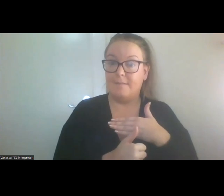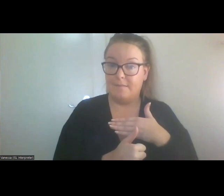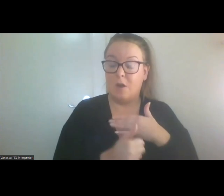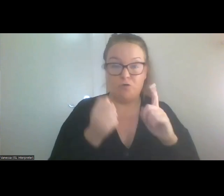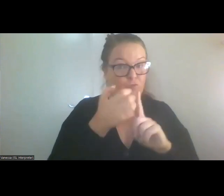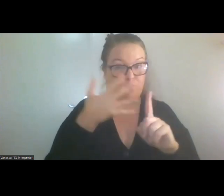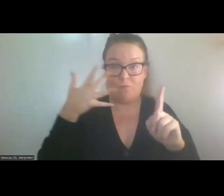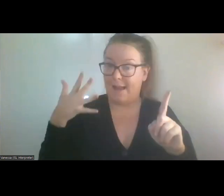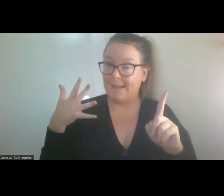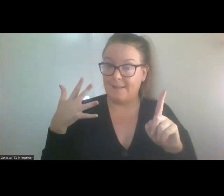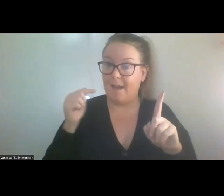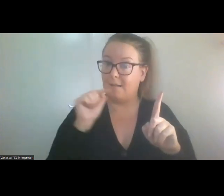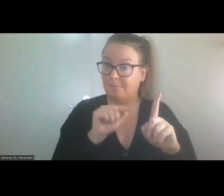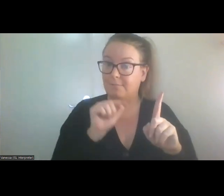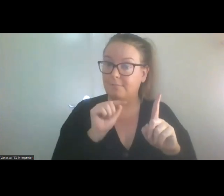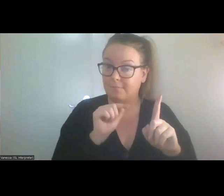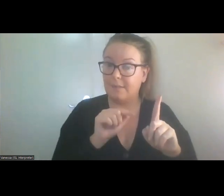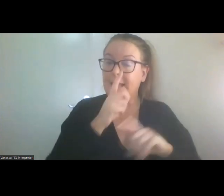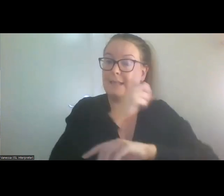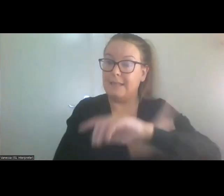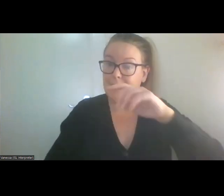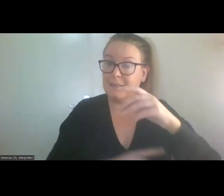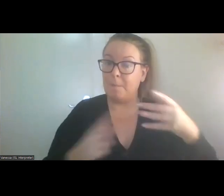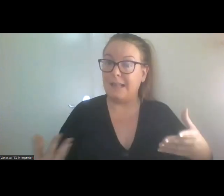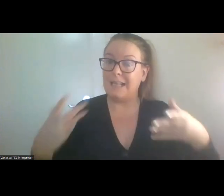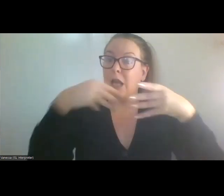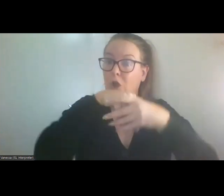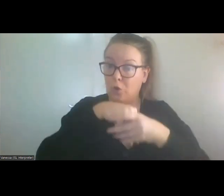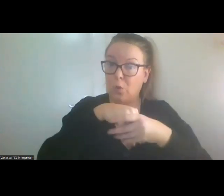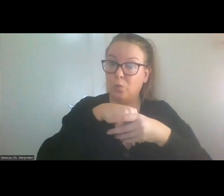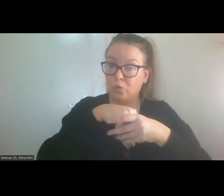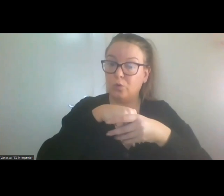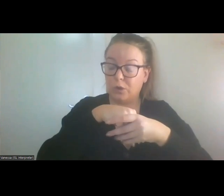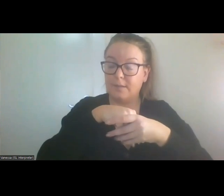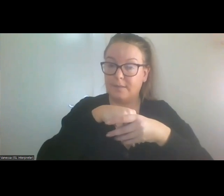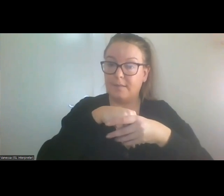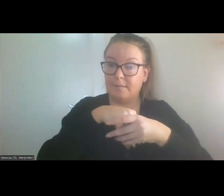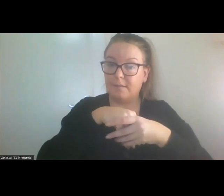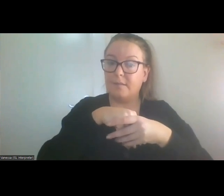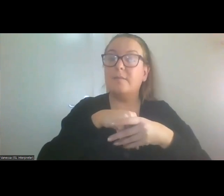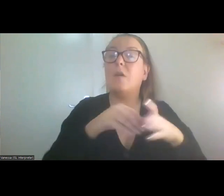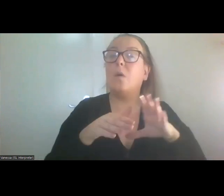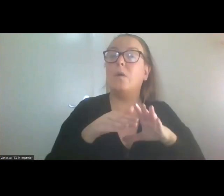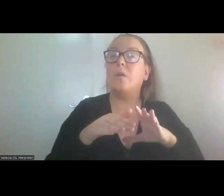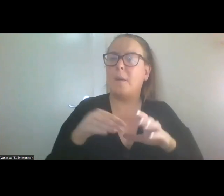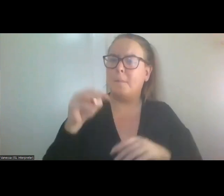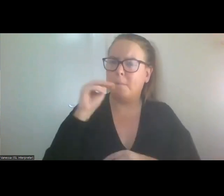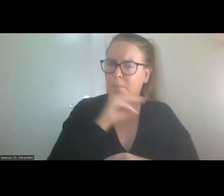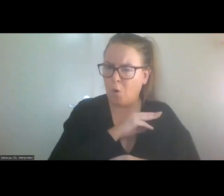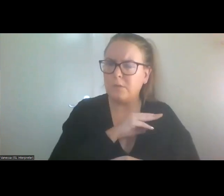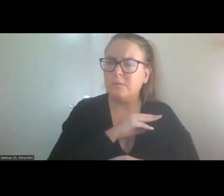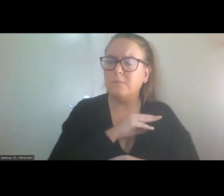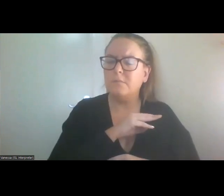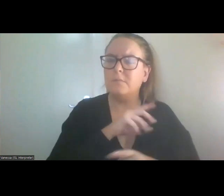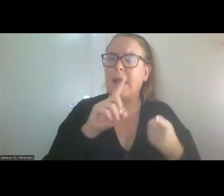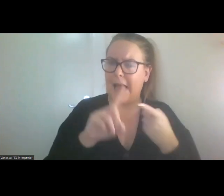that disability inclusion comes with added costs and